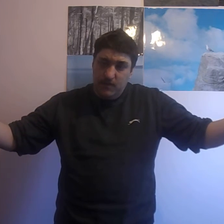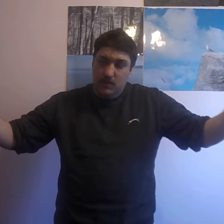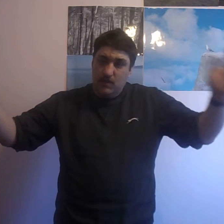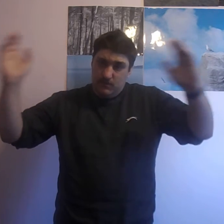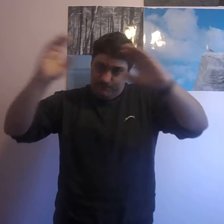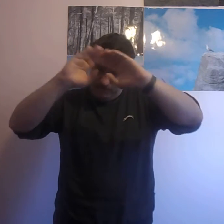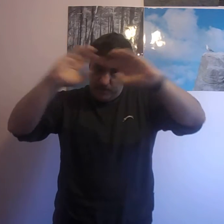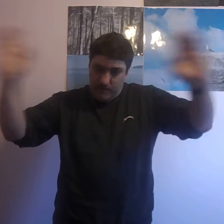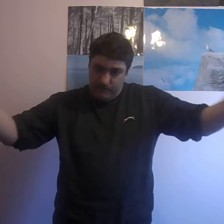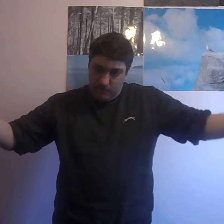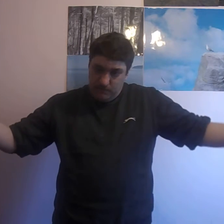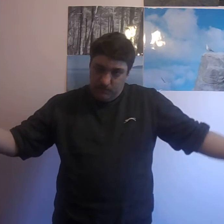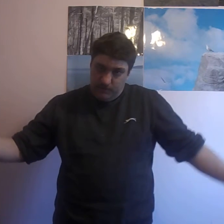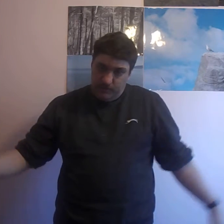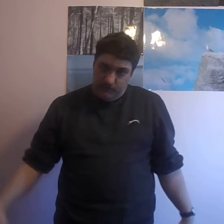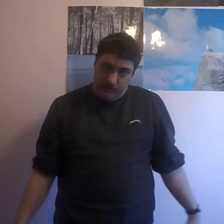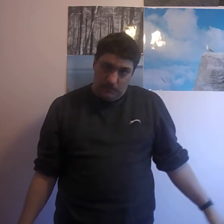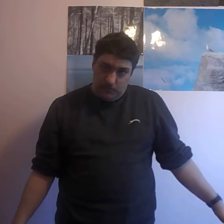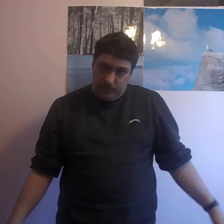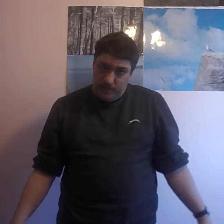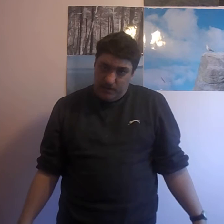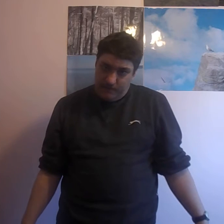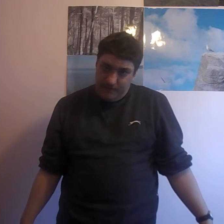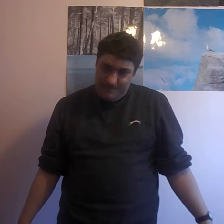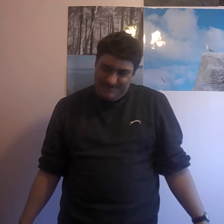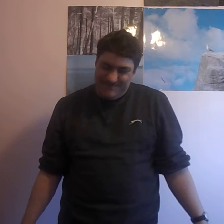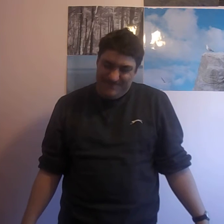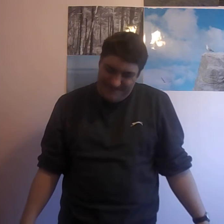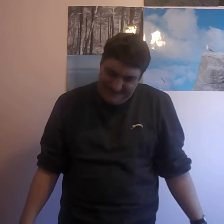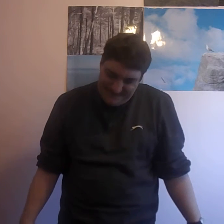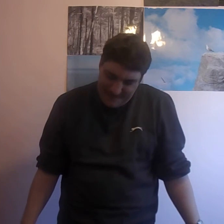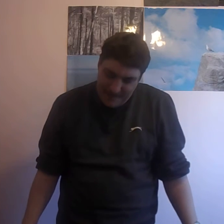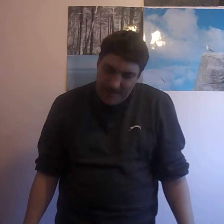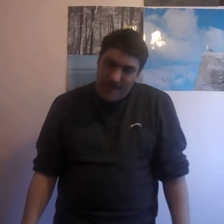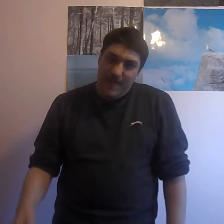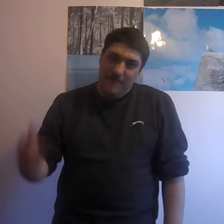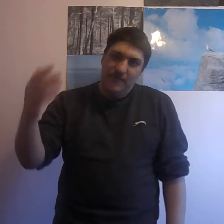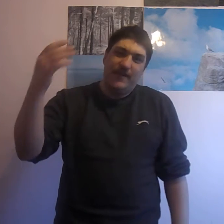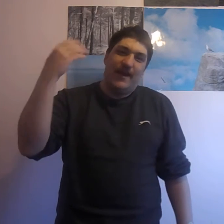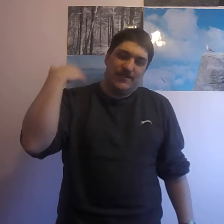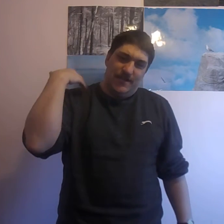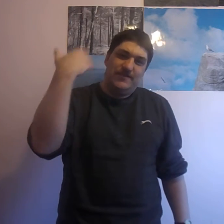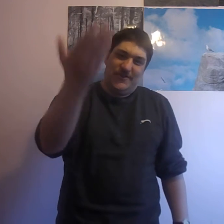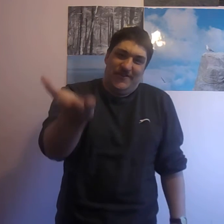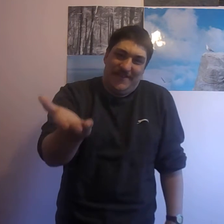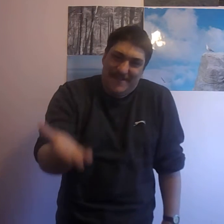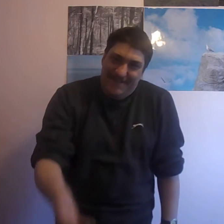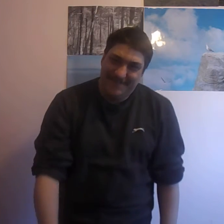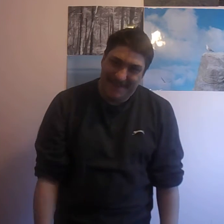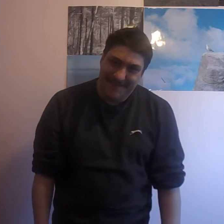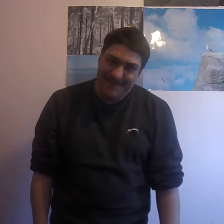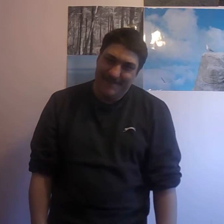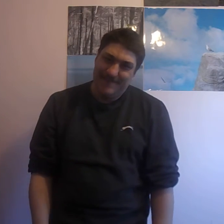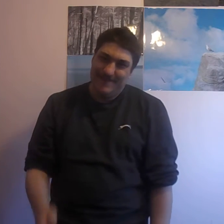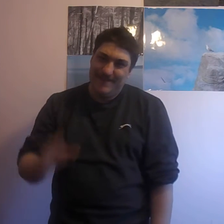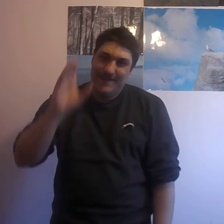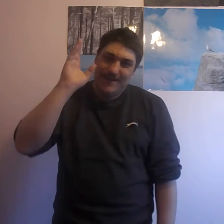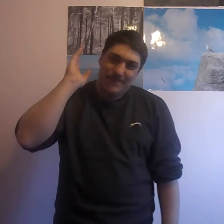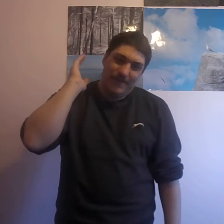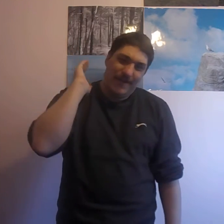I have mumbled, I have grumbled enough. If you did actually enjoy this content, please